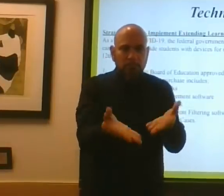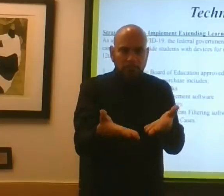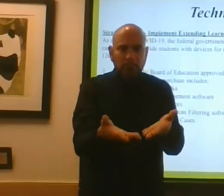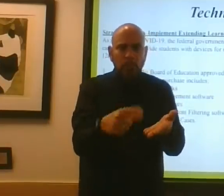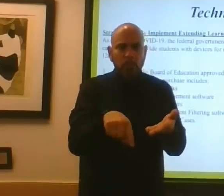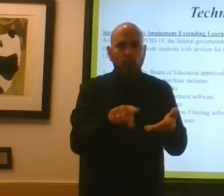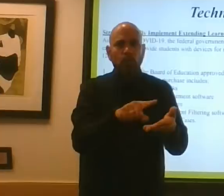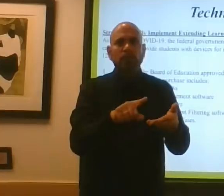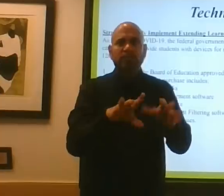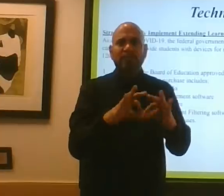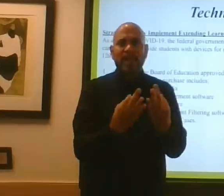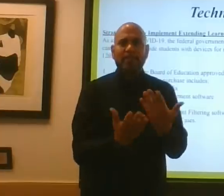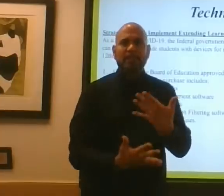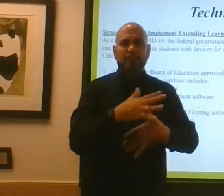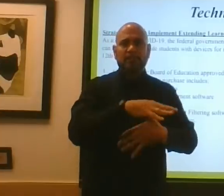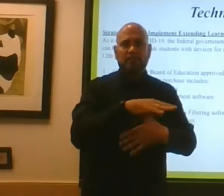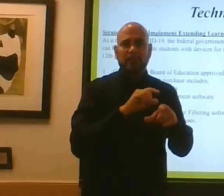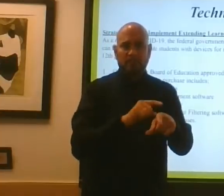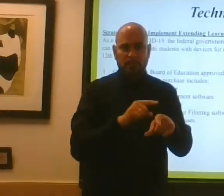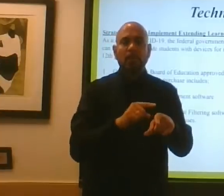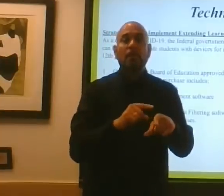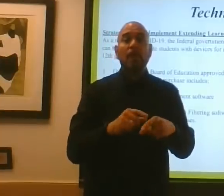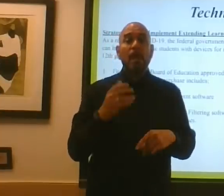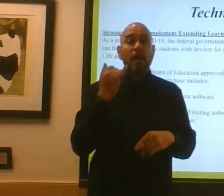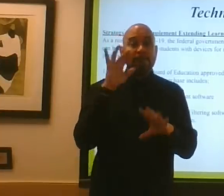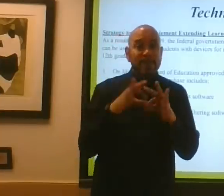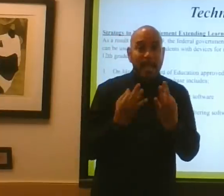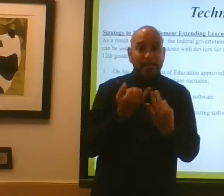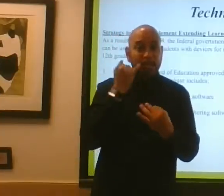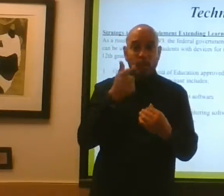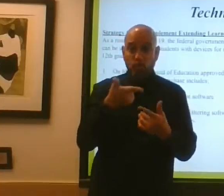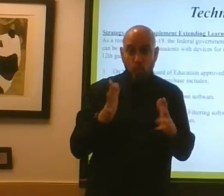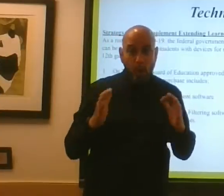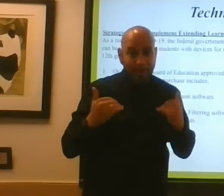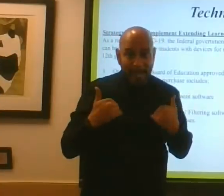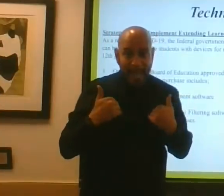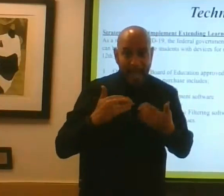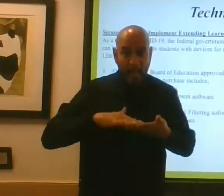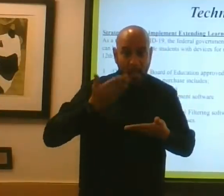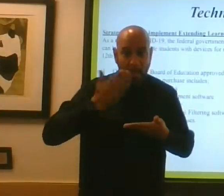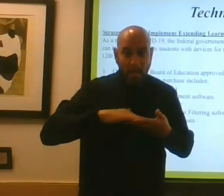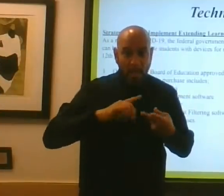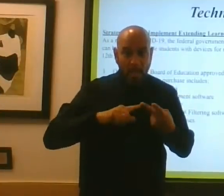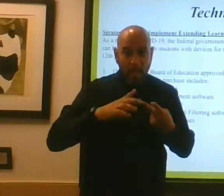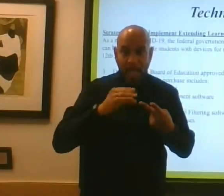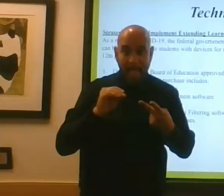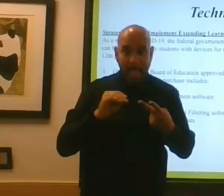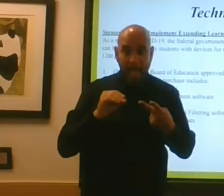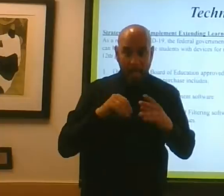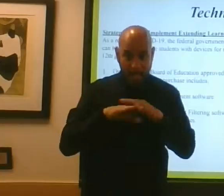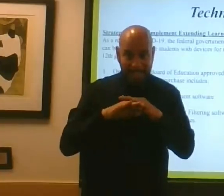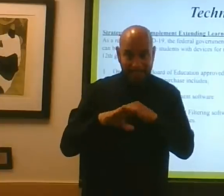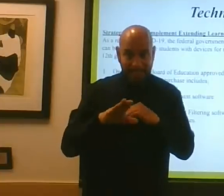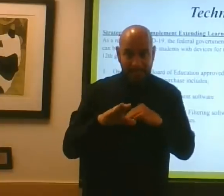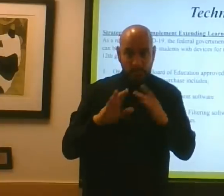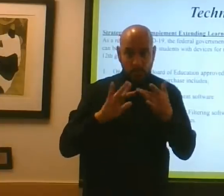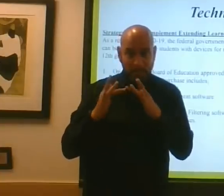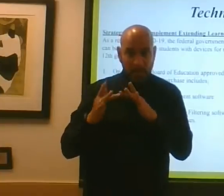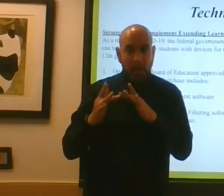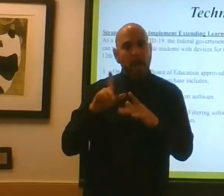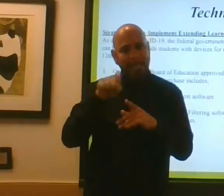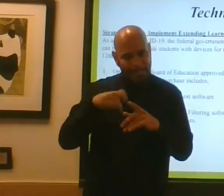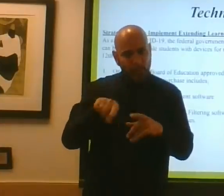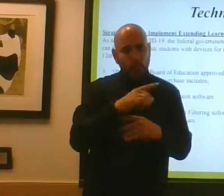those families devices. Families, if you have devices and you have access, I need you all to support